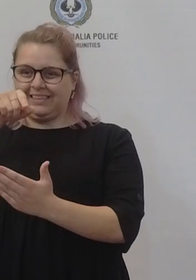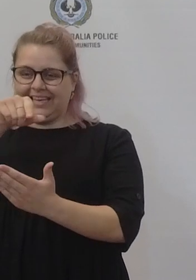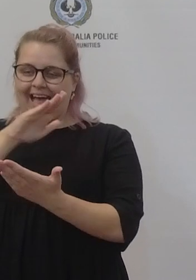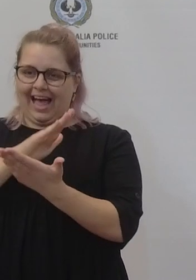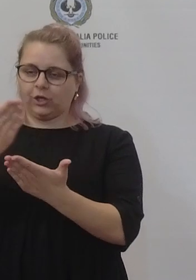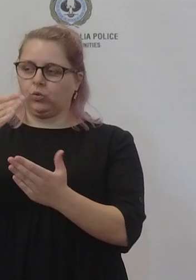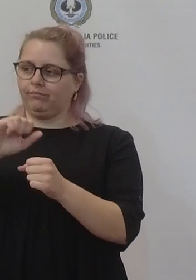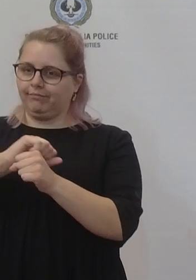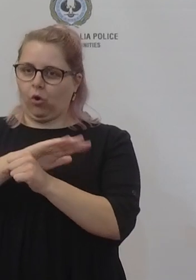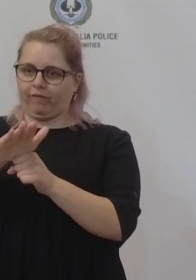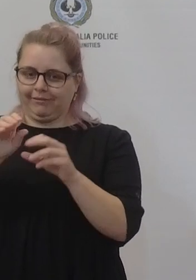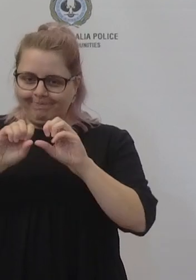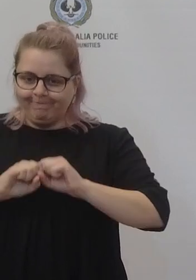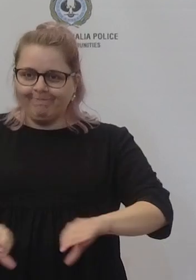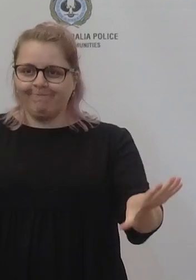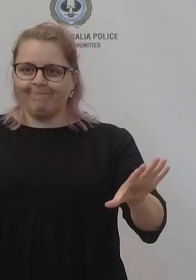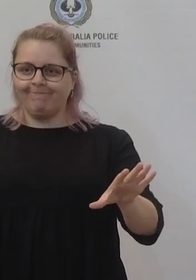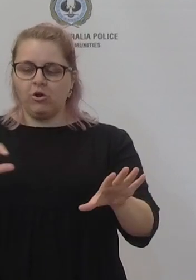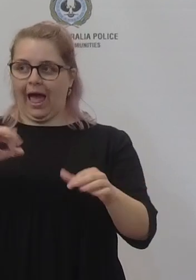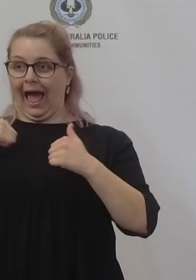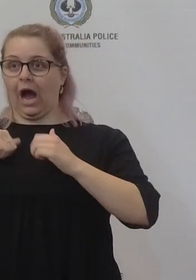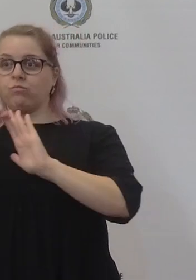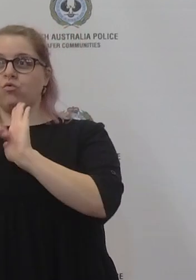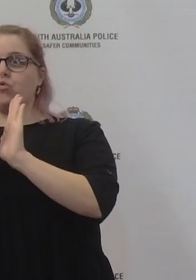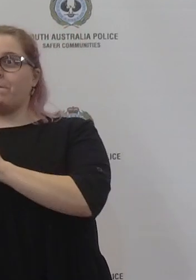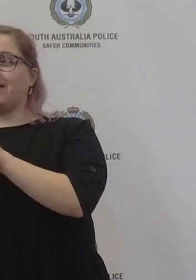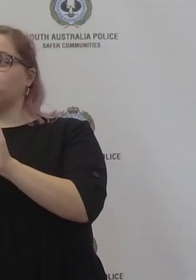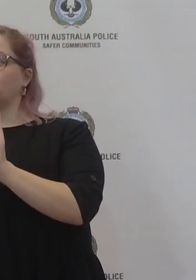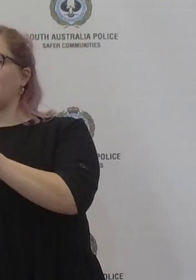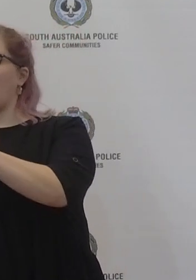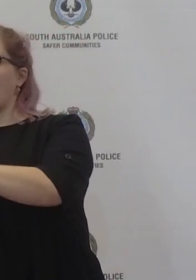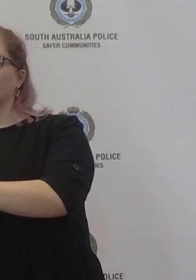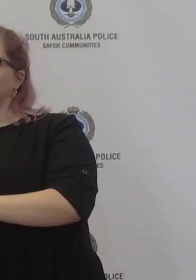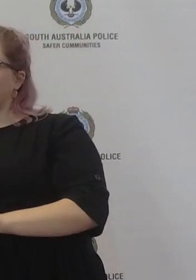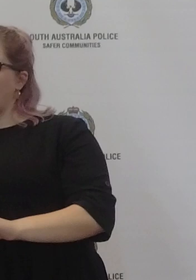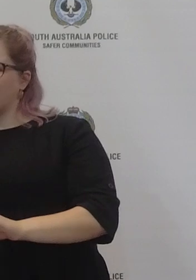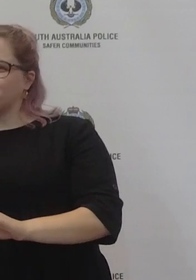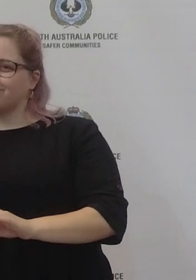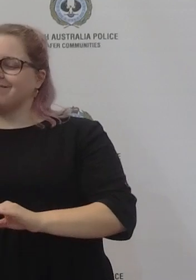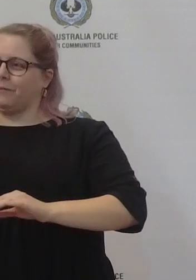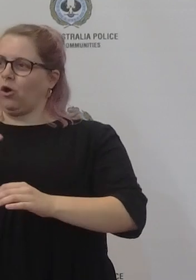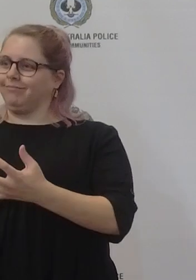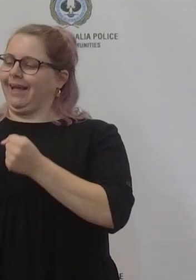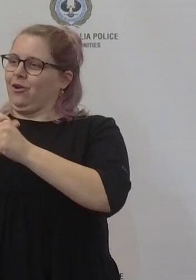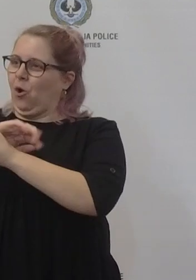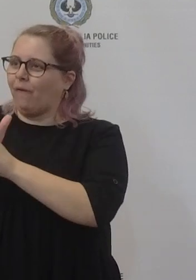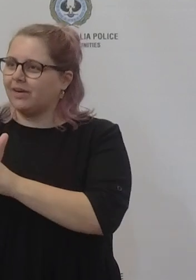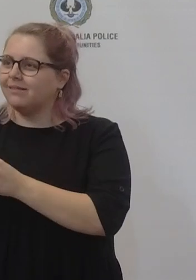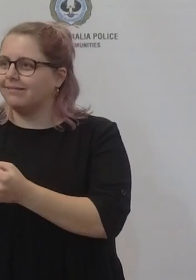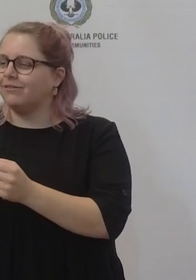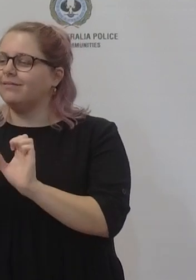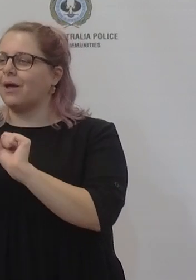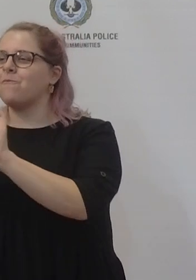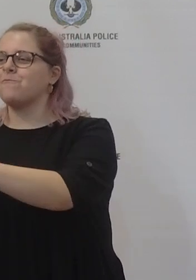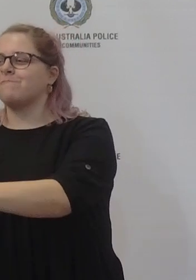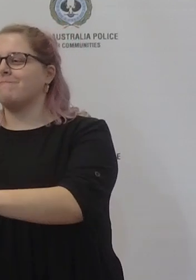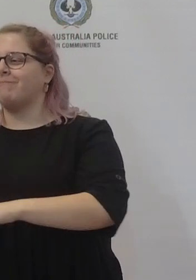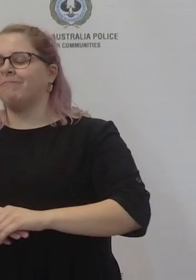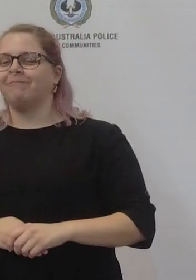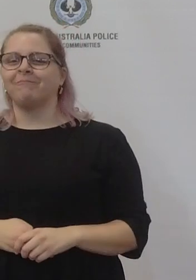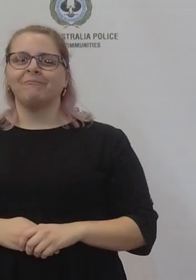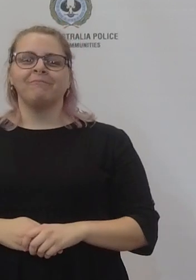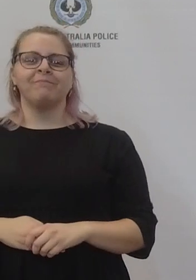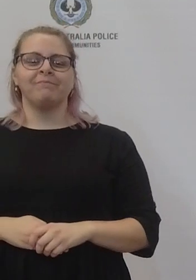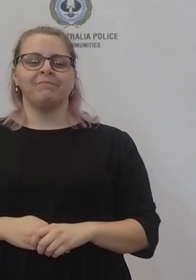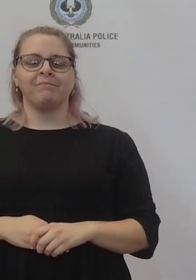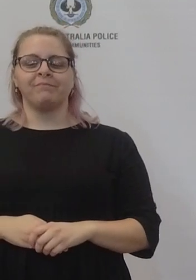rules that are making people have to stay at home um so it is something that's going to be uh you know ongoing and challenging um particularly i'm